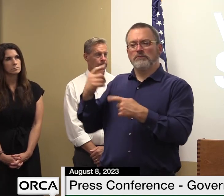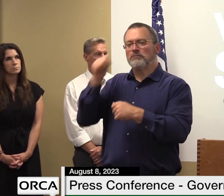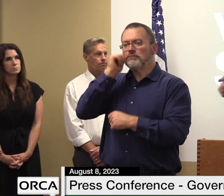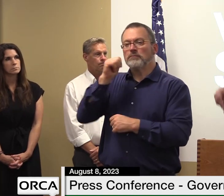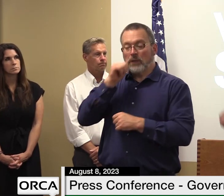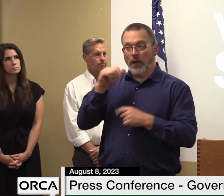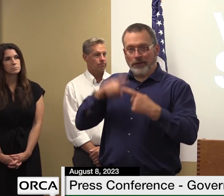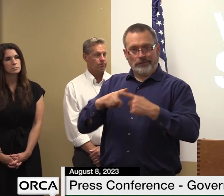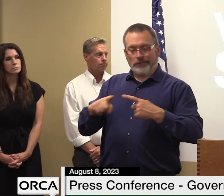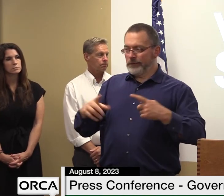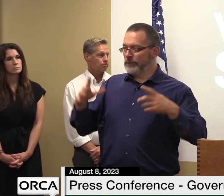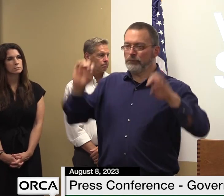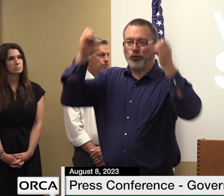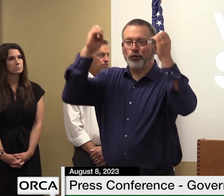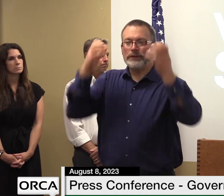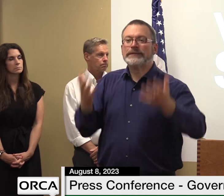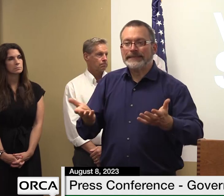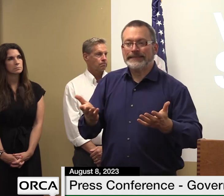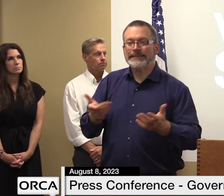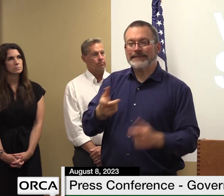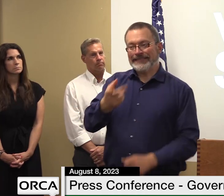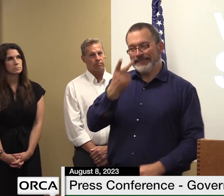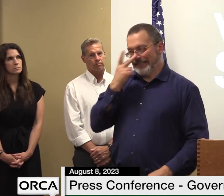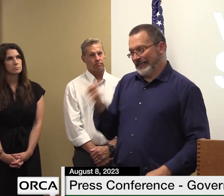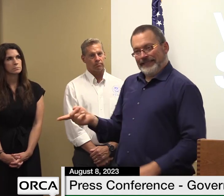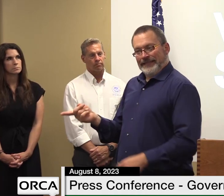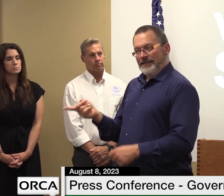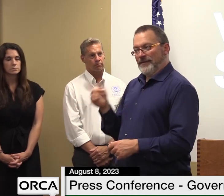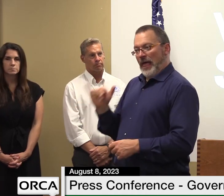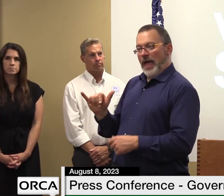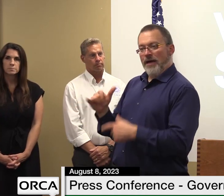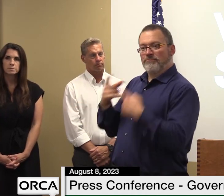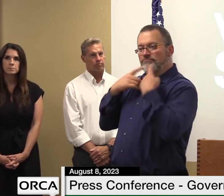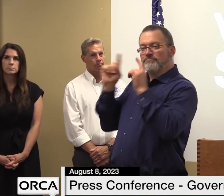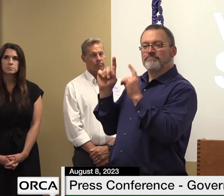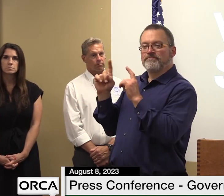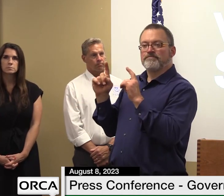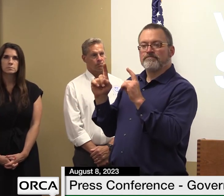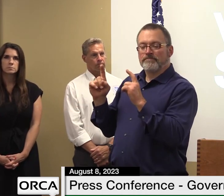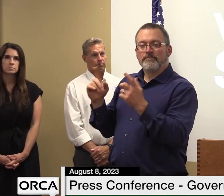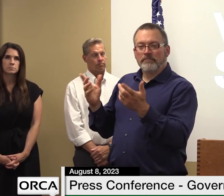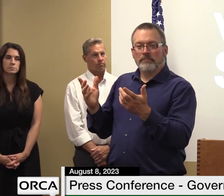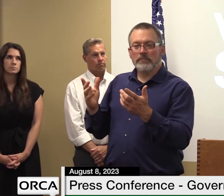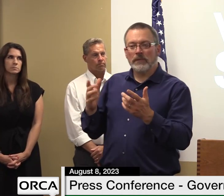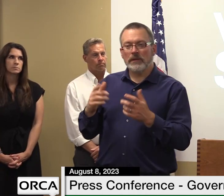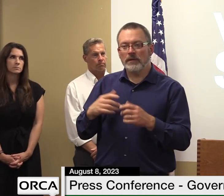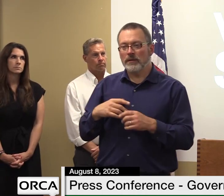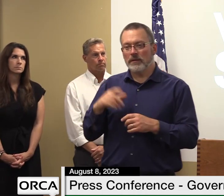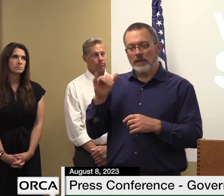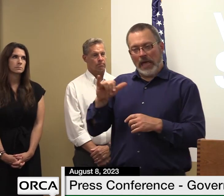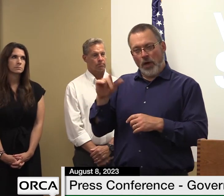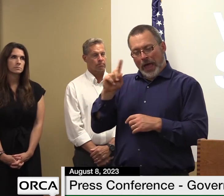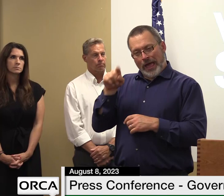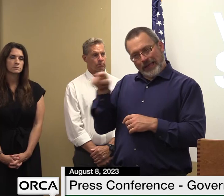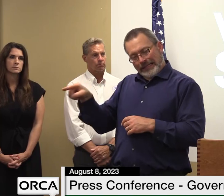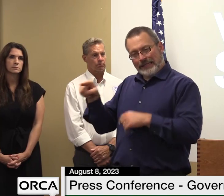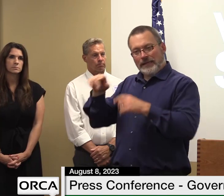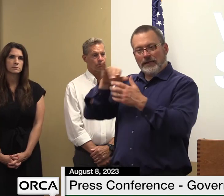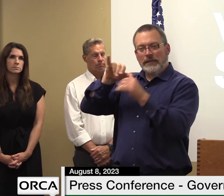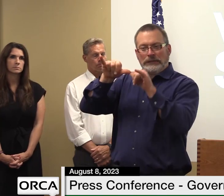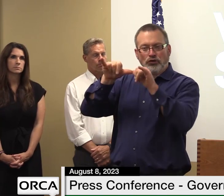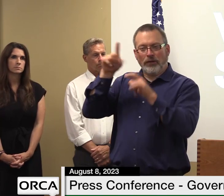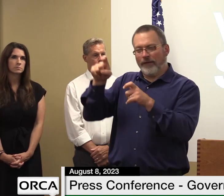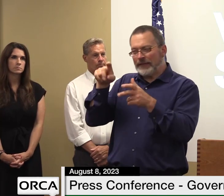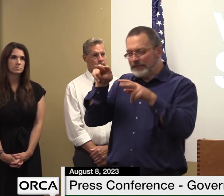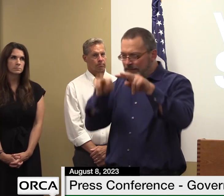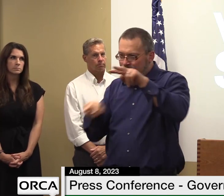someone like me points to one of them and says there's an example but the the engineers are looking at this every single day